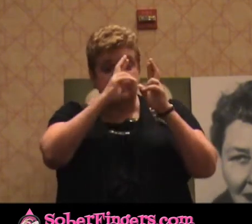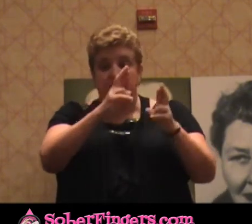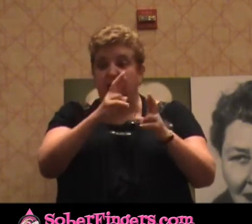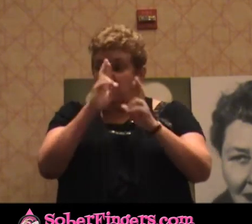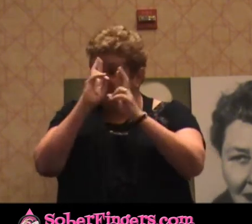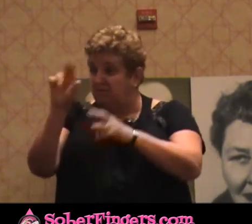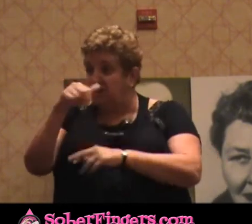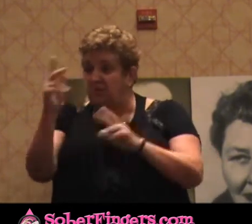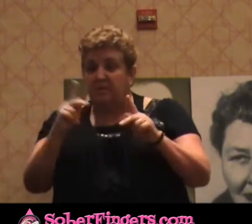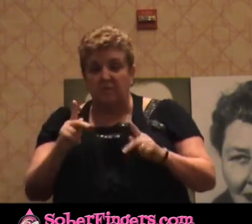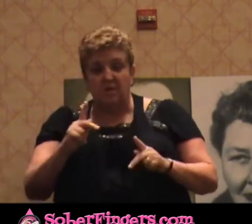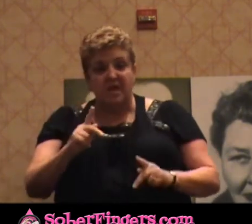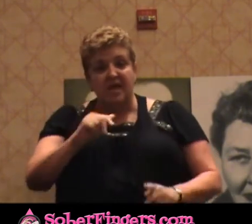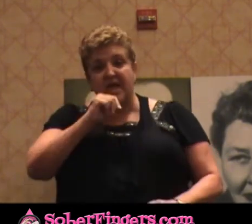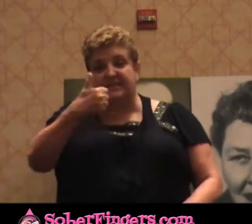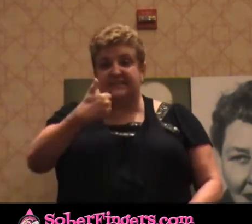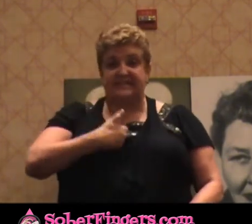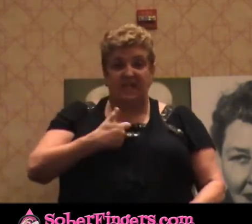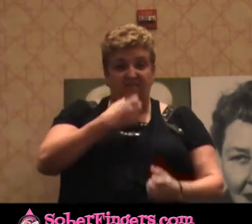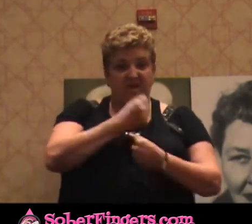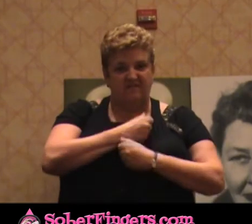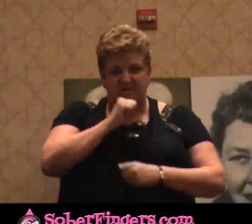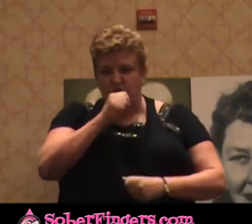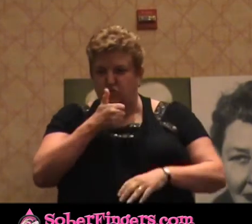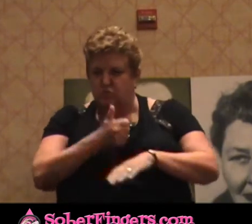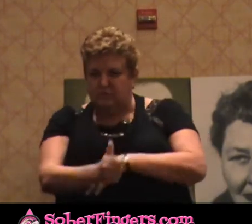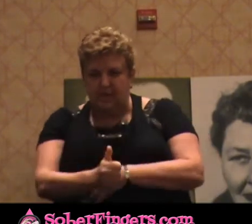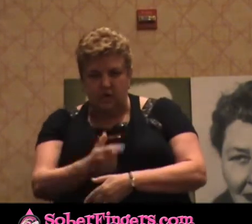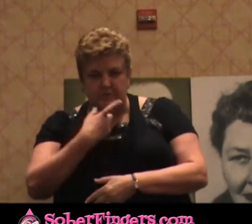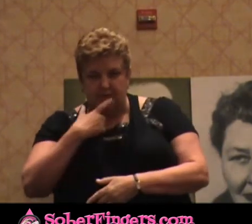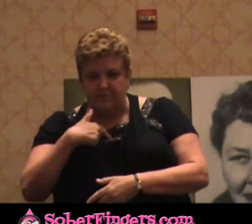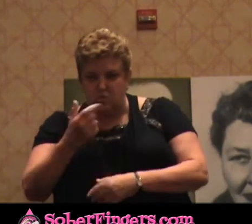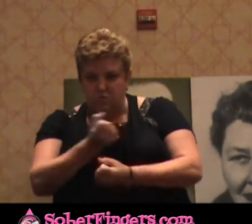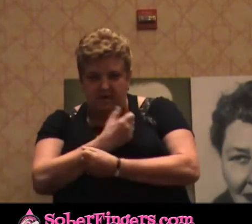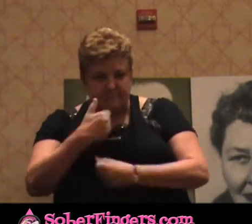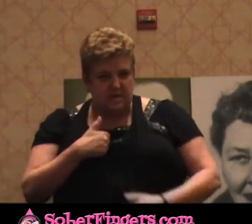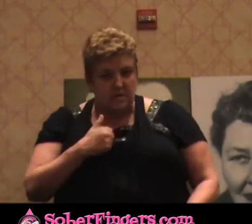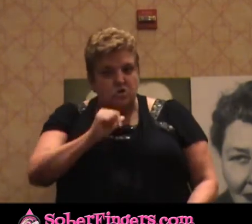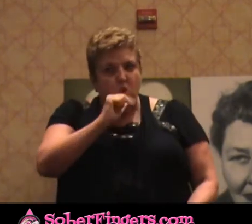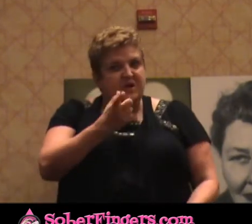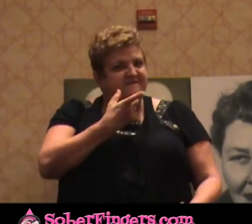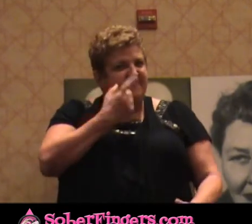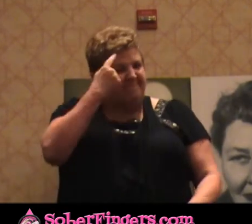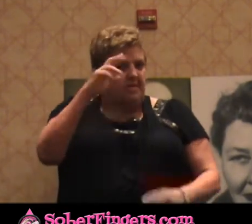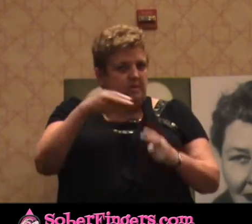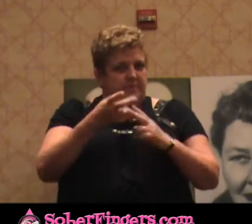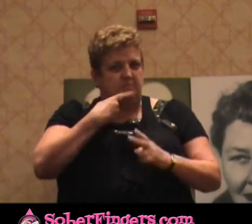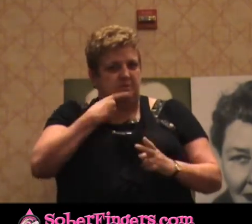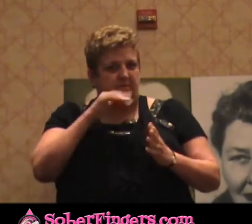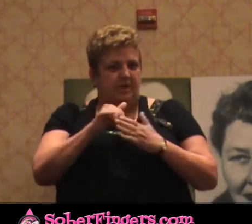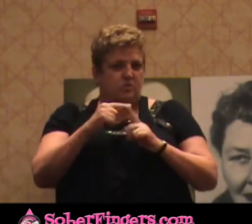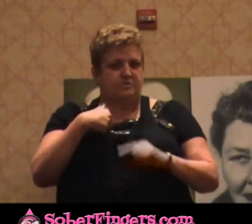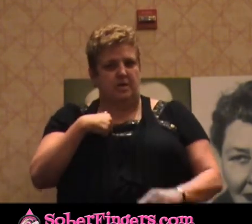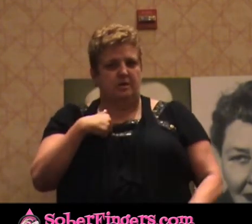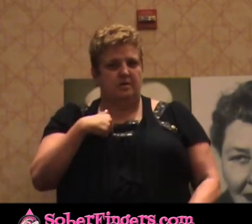-love unless you dare tell me you love me. I hated those words. You better not even think about mentioning that to me. We don't talk like that.